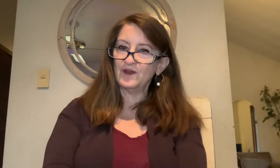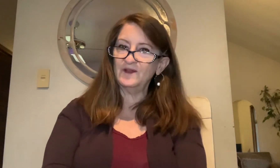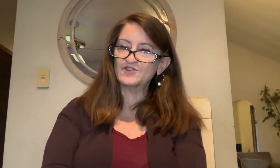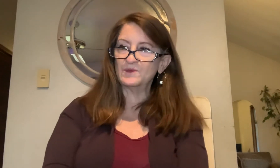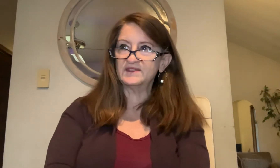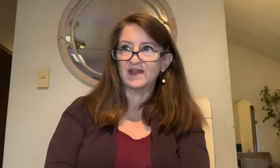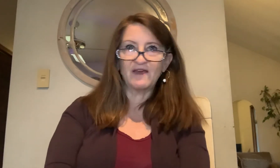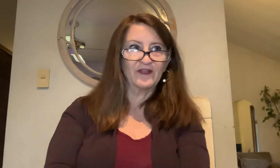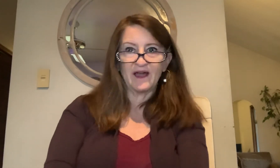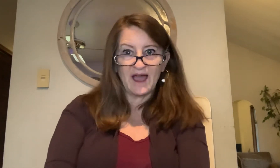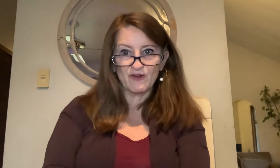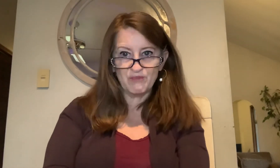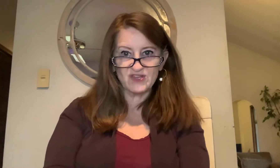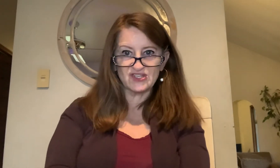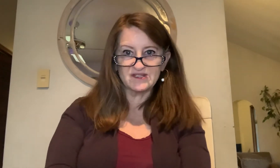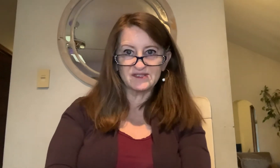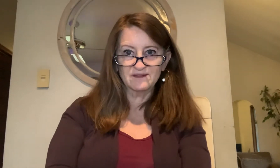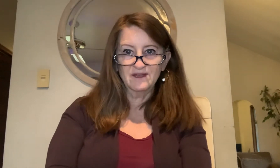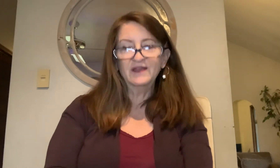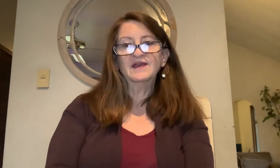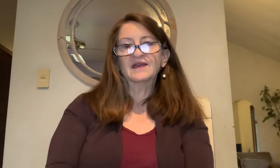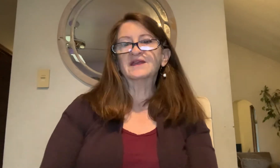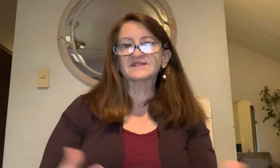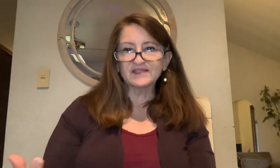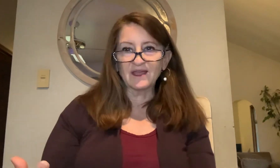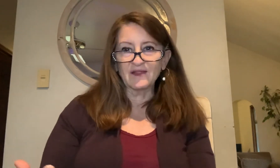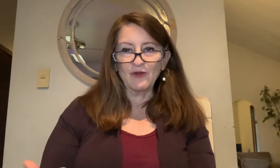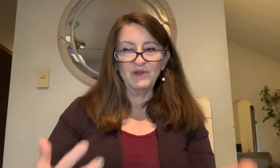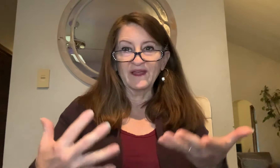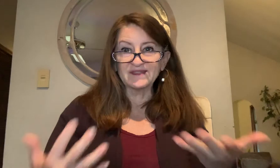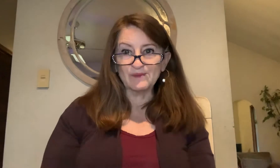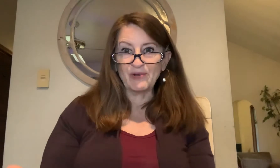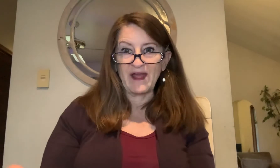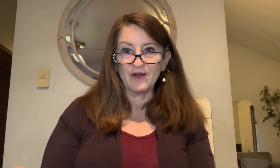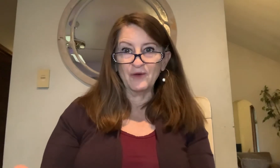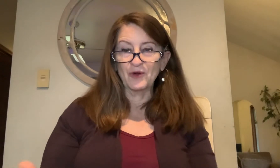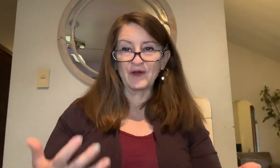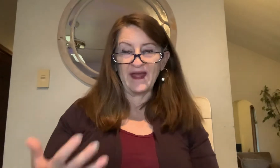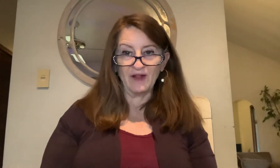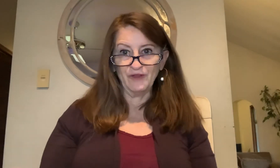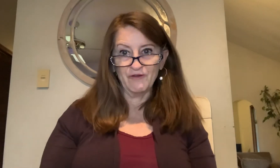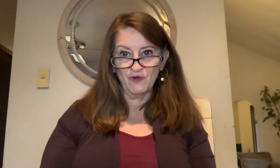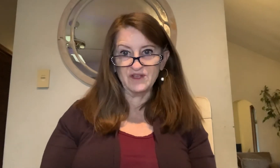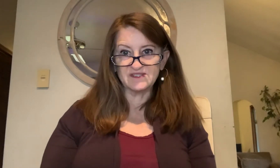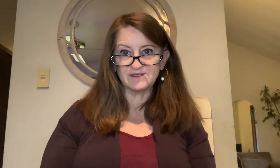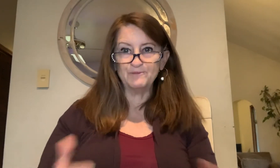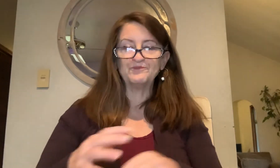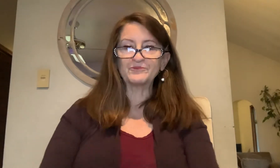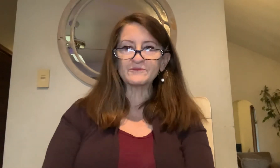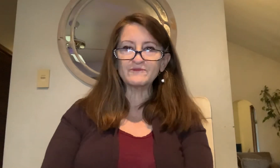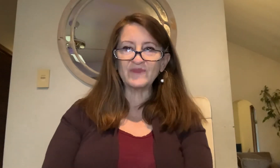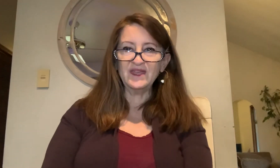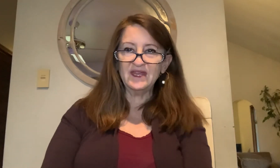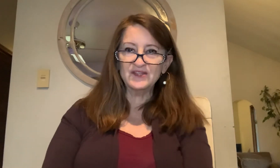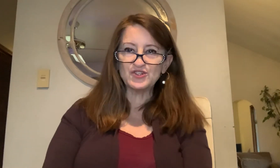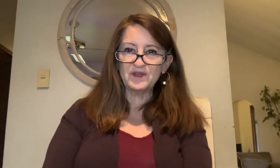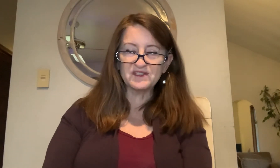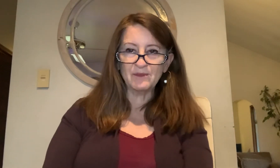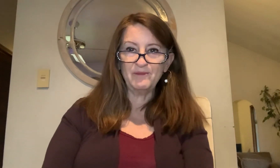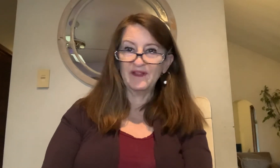instruments that have like higher pitches. In singing, there would be like a soprano or an alto voice. In instruments, it might be like